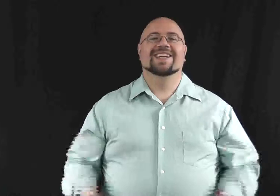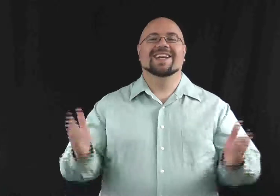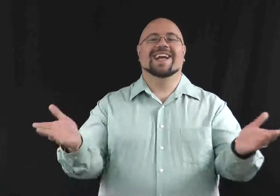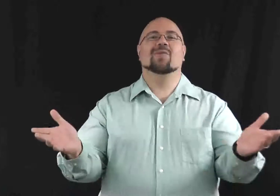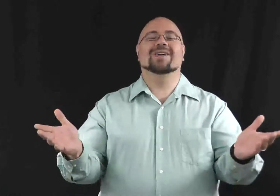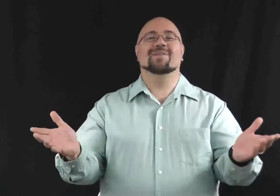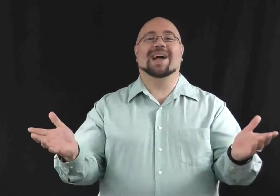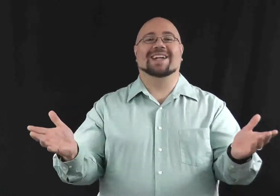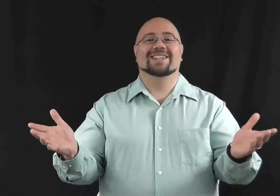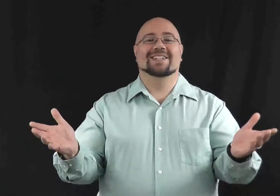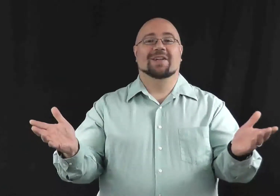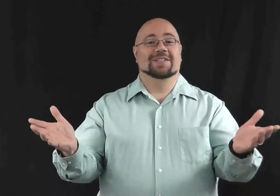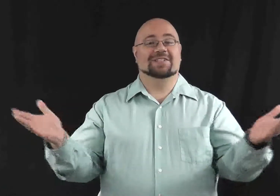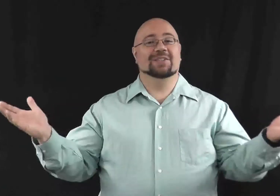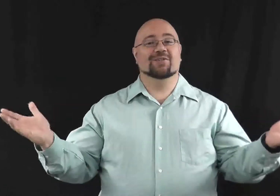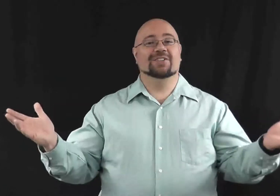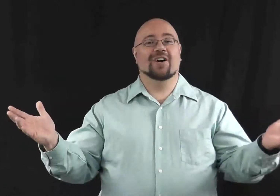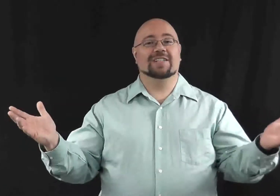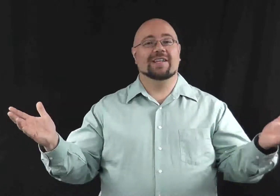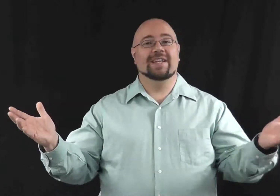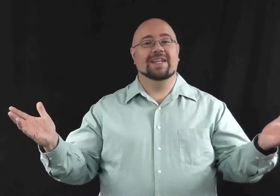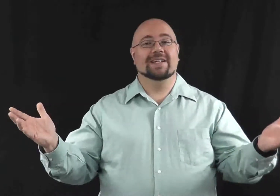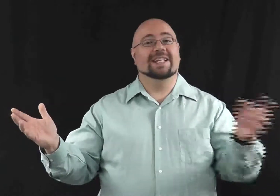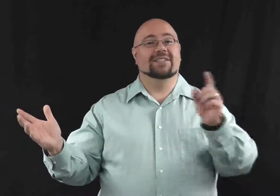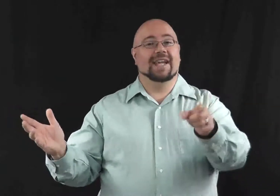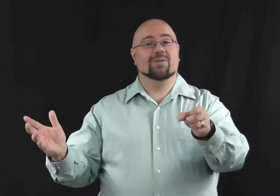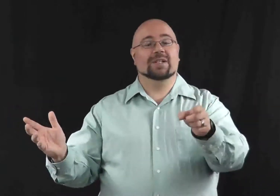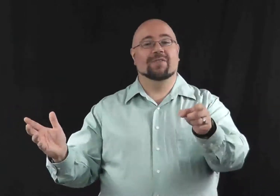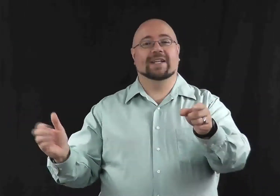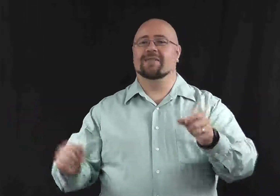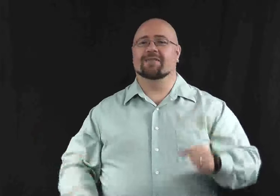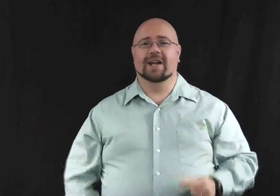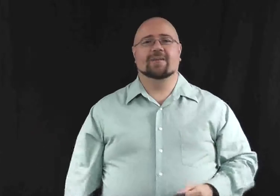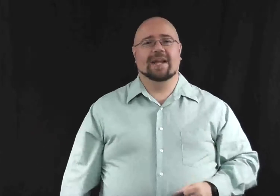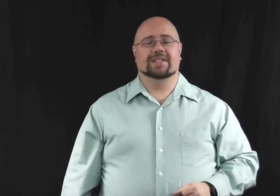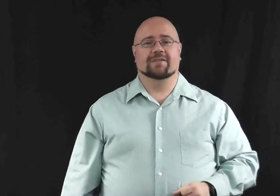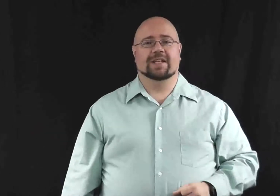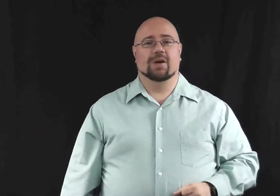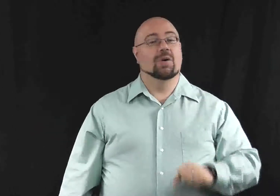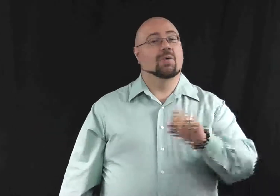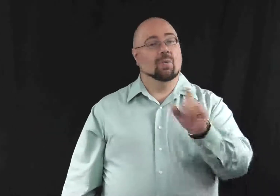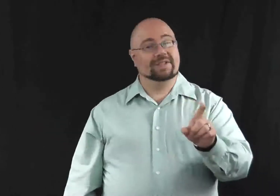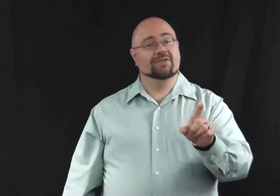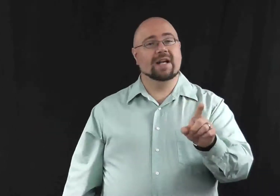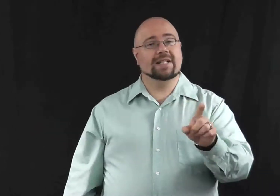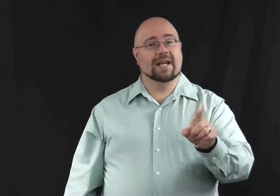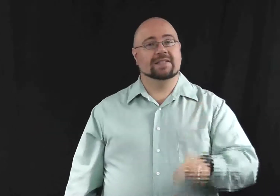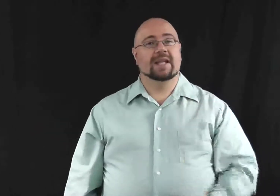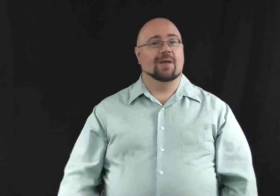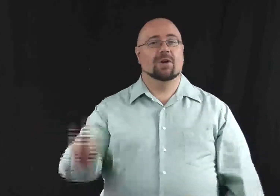Hey welcome back. This is Still Drug Talk TV and today we're covering a very basic video. What's a drug test and what are